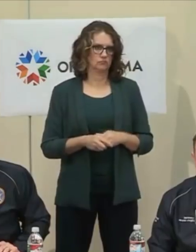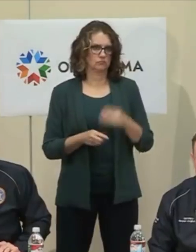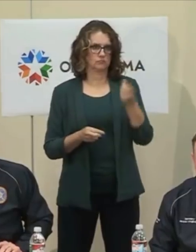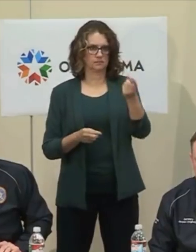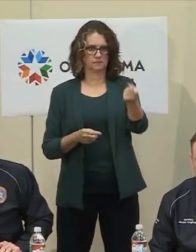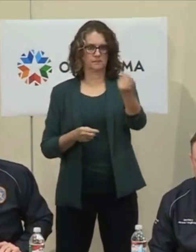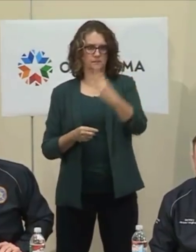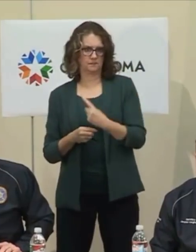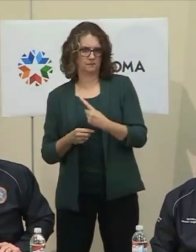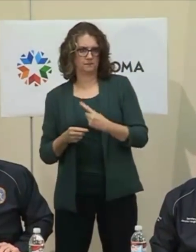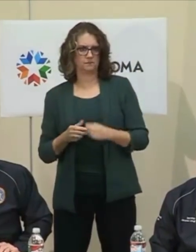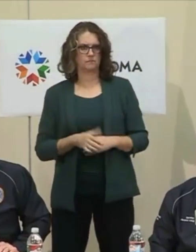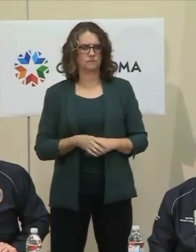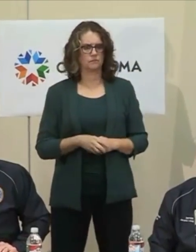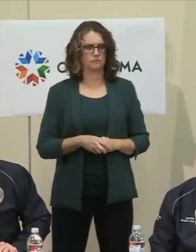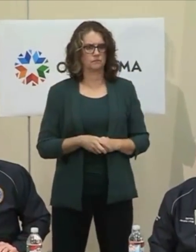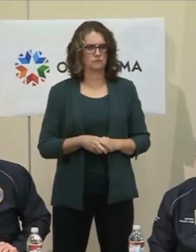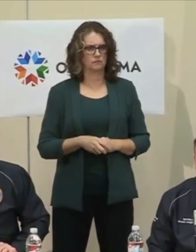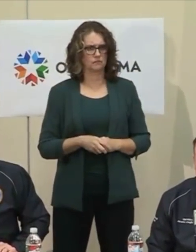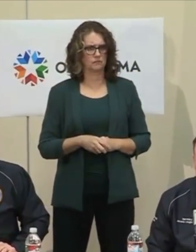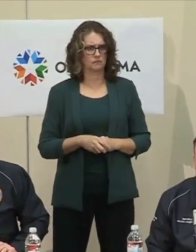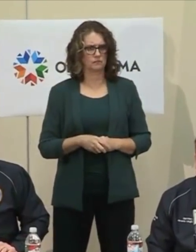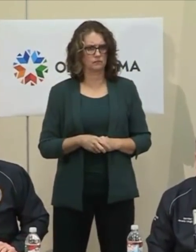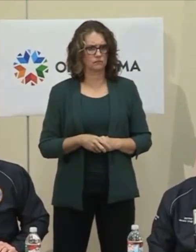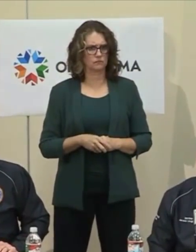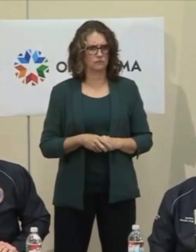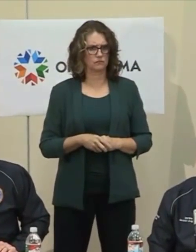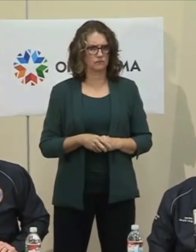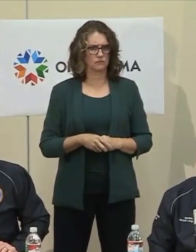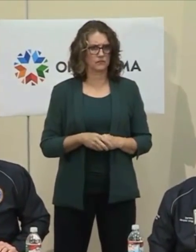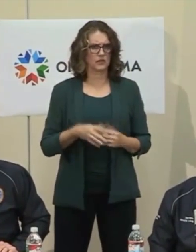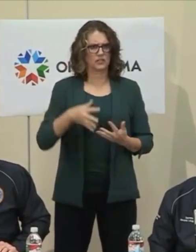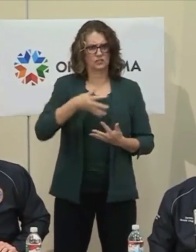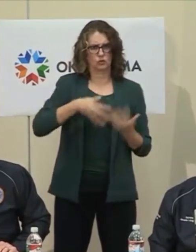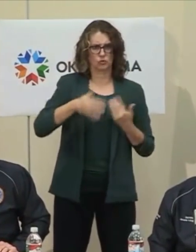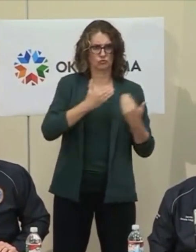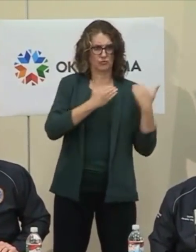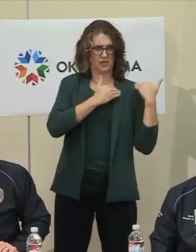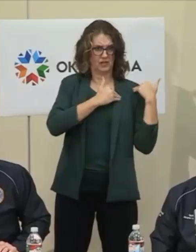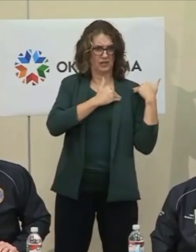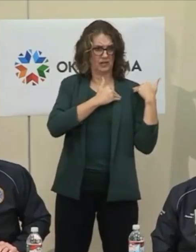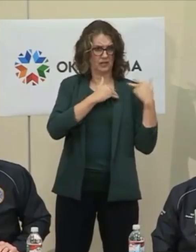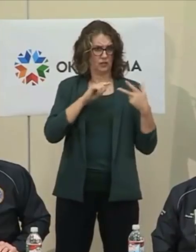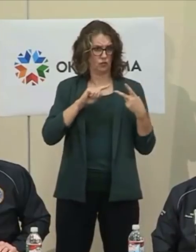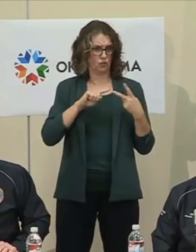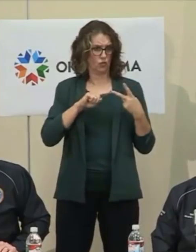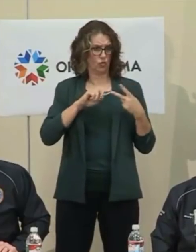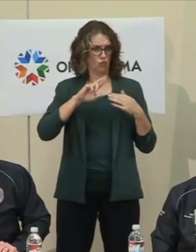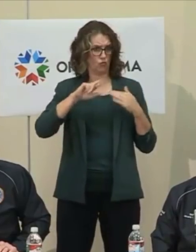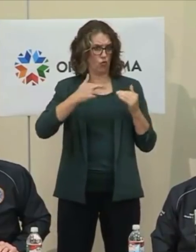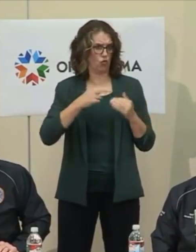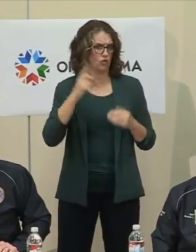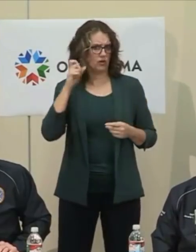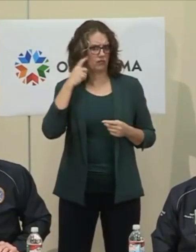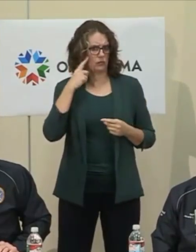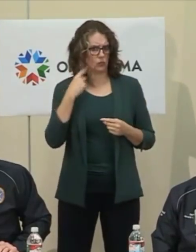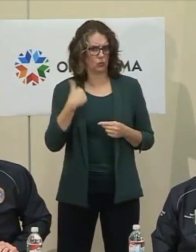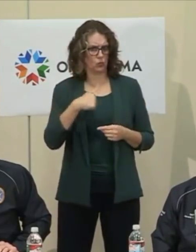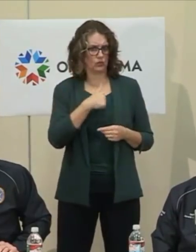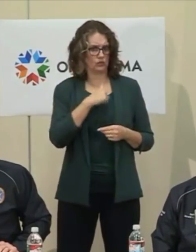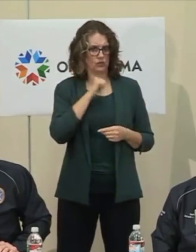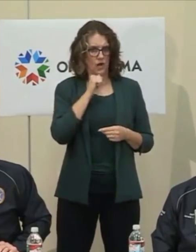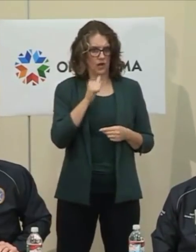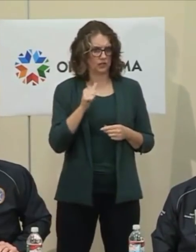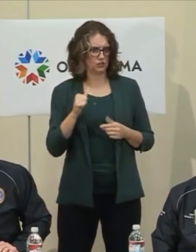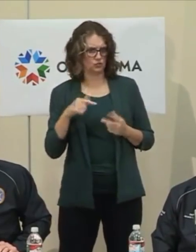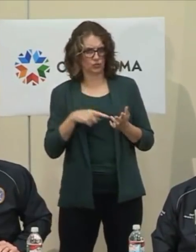line between social responsibility and the role of the government to say, hey, we need to not do this here in Oklahoma City,